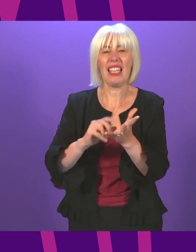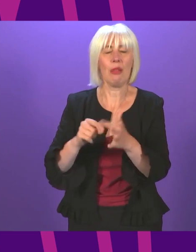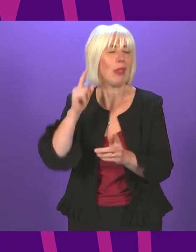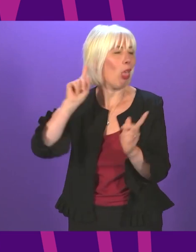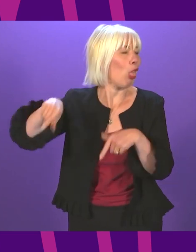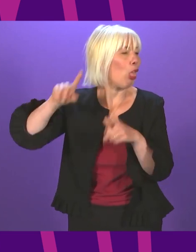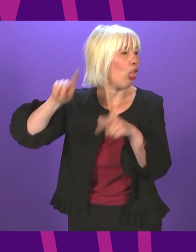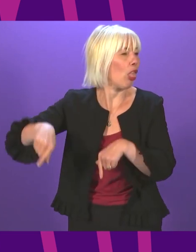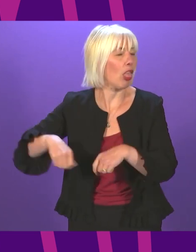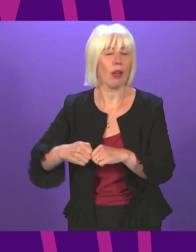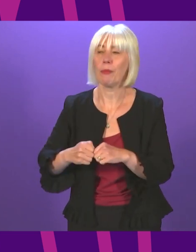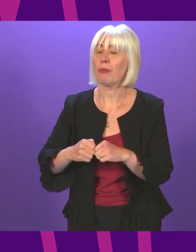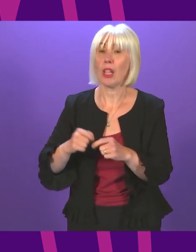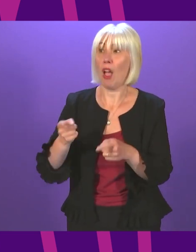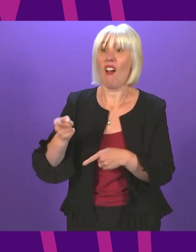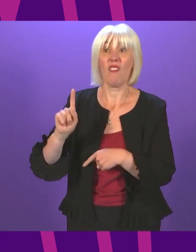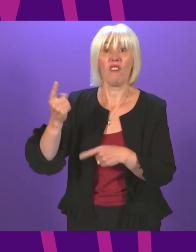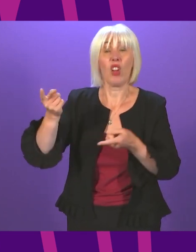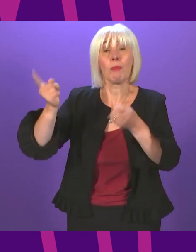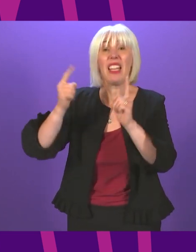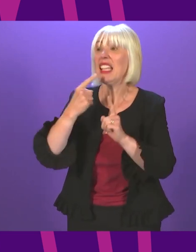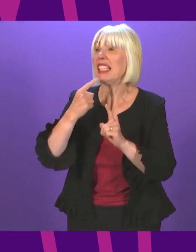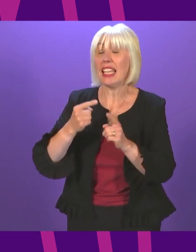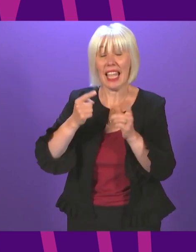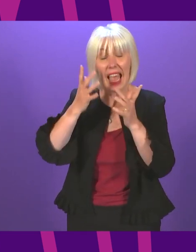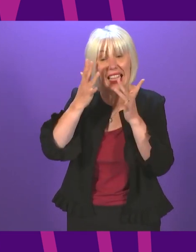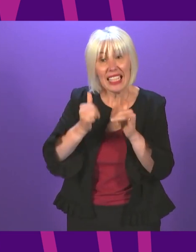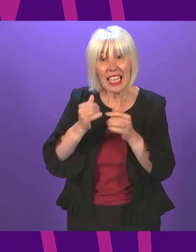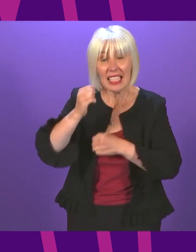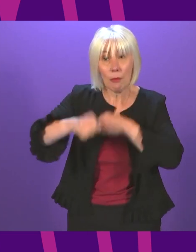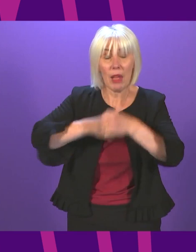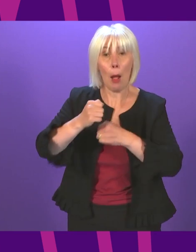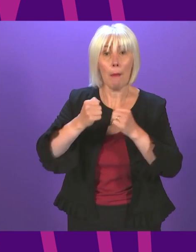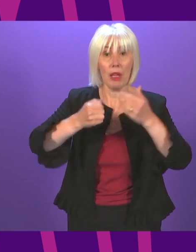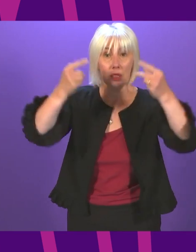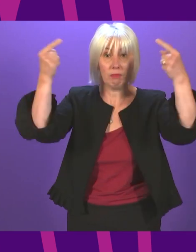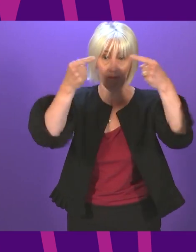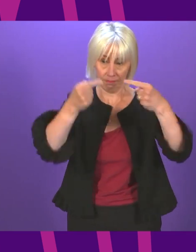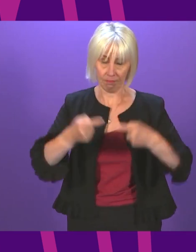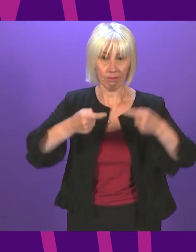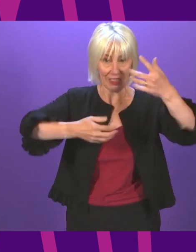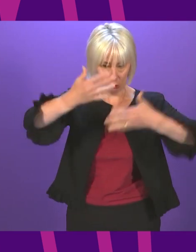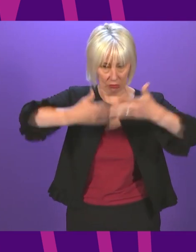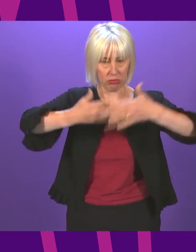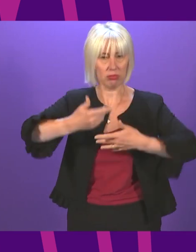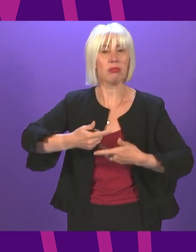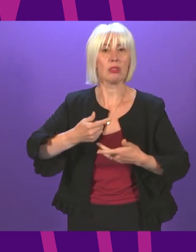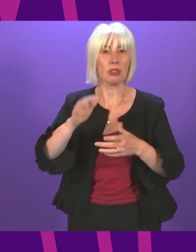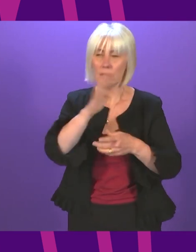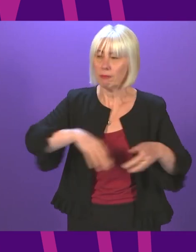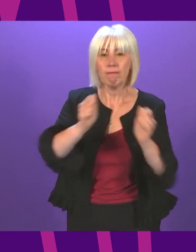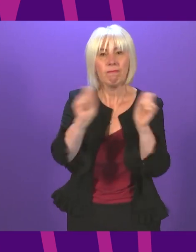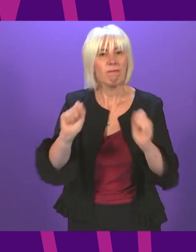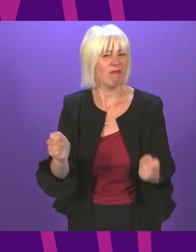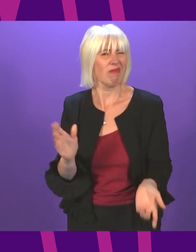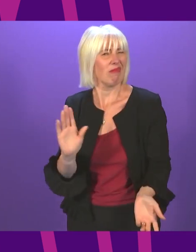Minister told us the testing would not lead to league tables, and yet there are now league tables in the national press. So will national testing of